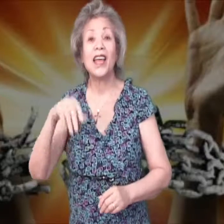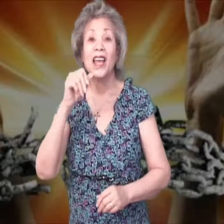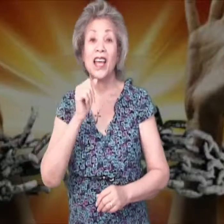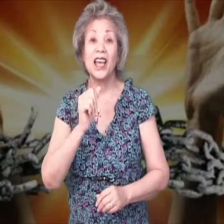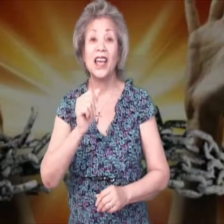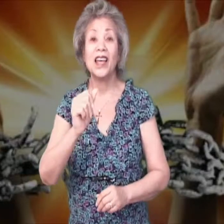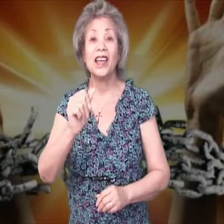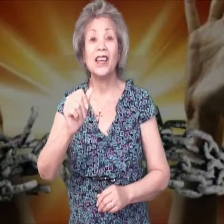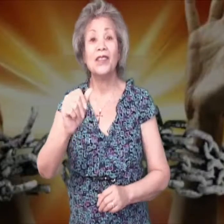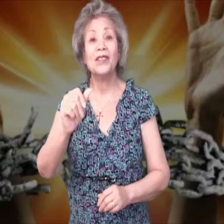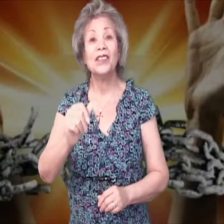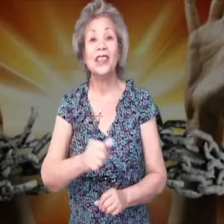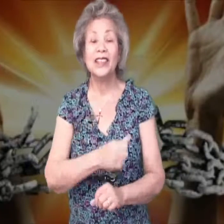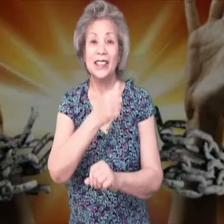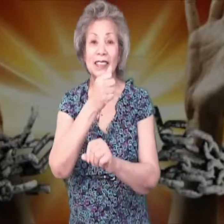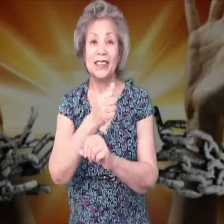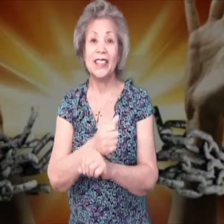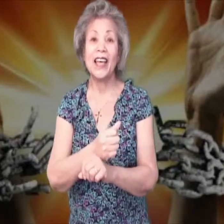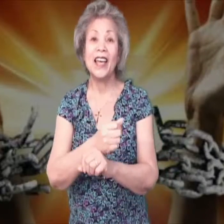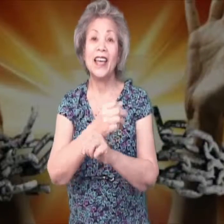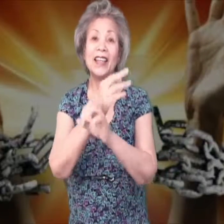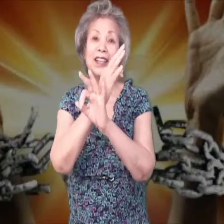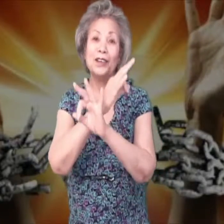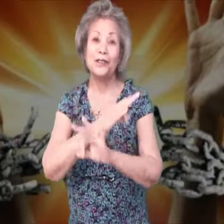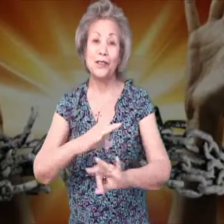am set free.